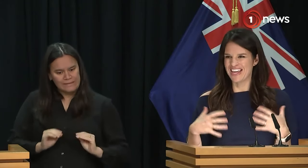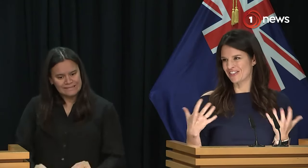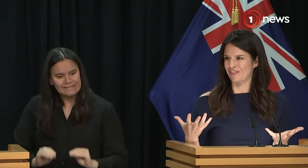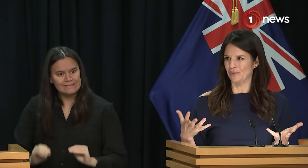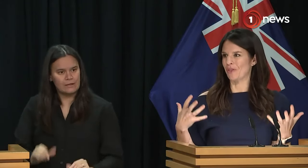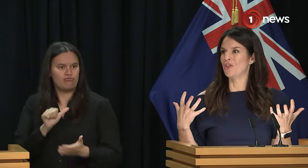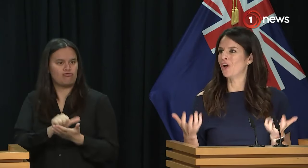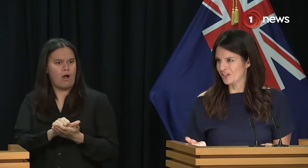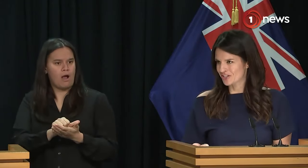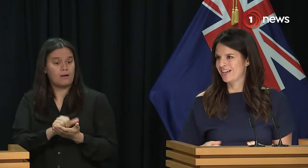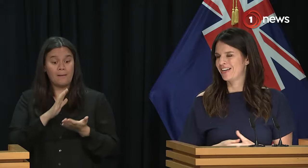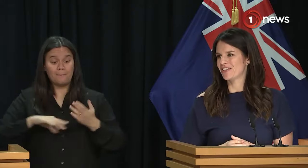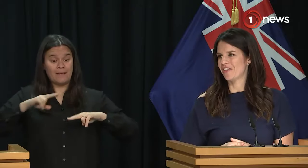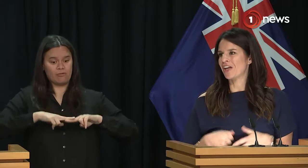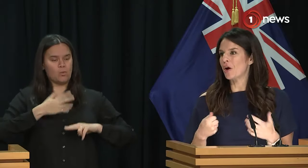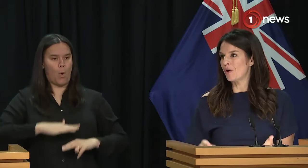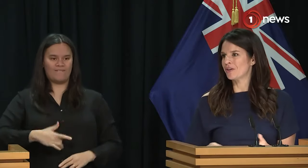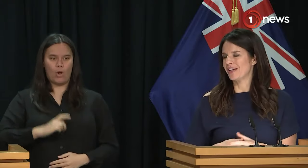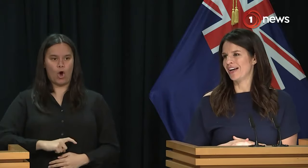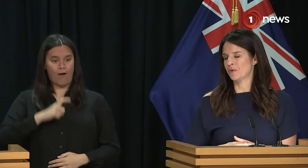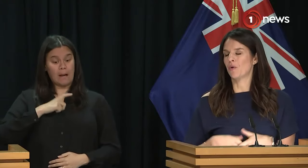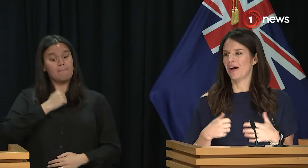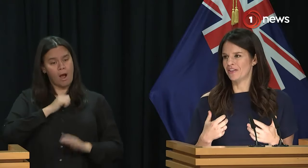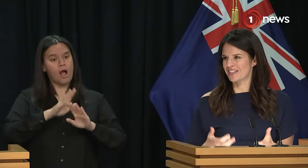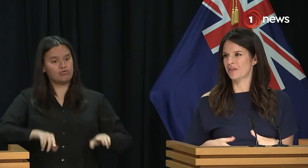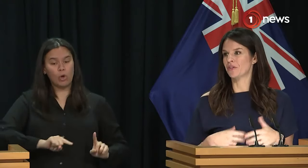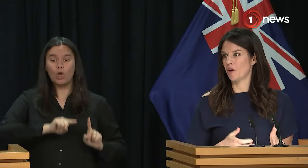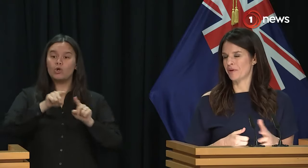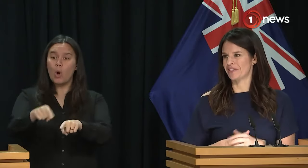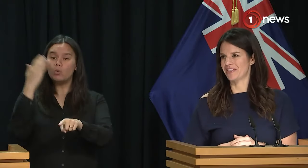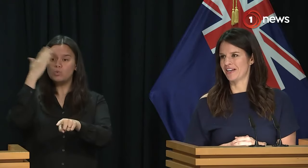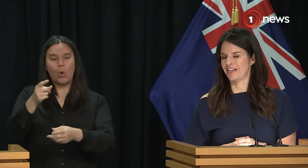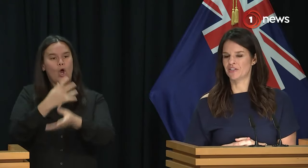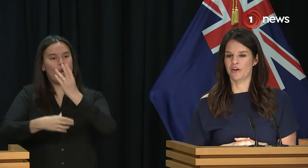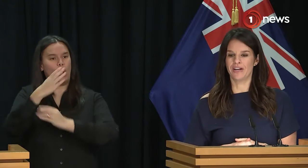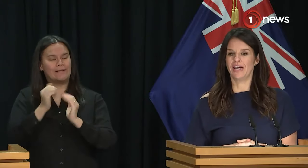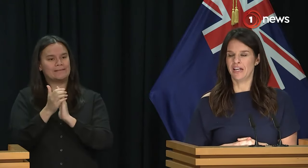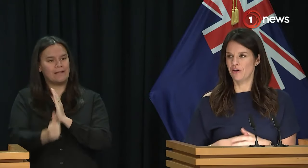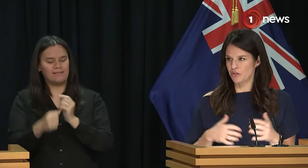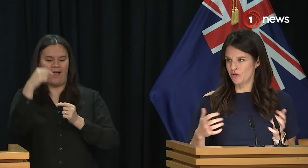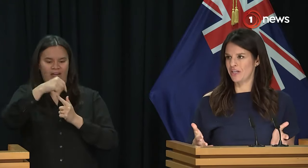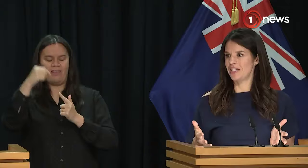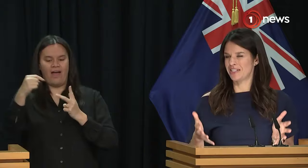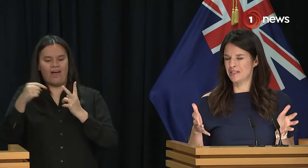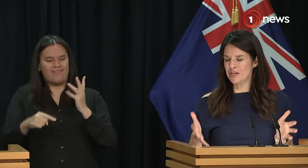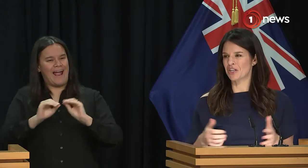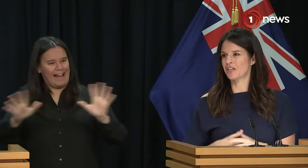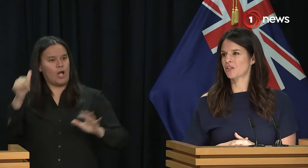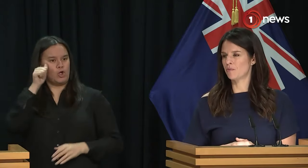know is that their kids are going to school and getting their heads filled with knowledge so that they can go on to acquire the skills and competencies they need. So in those